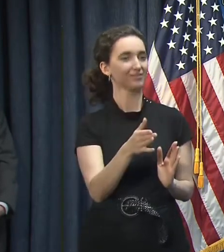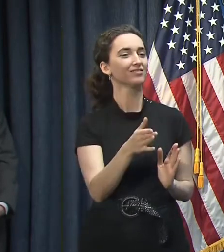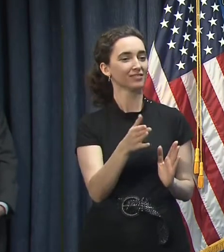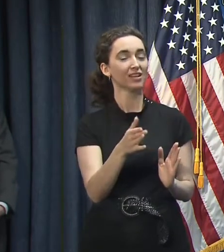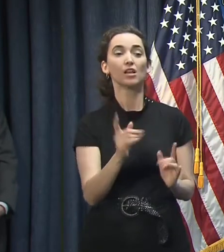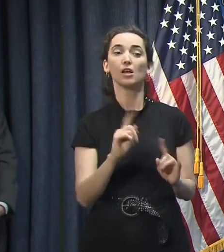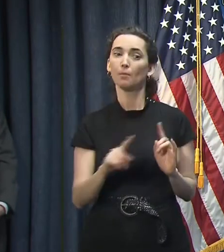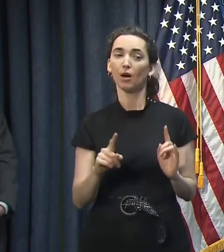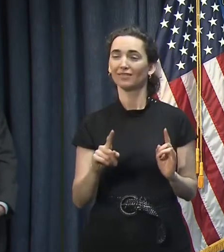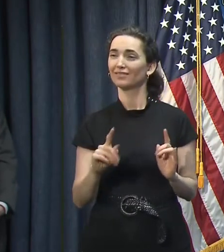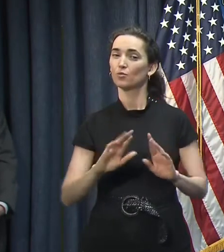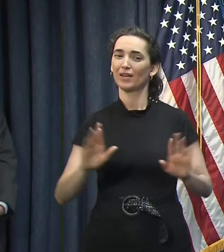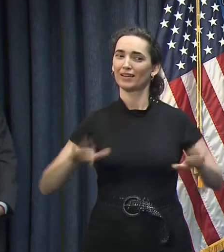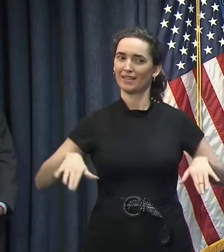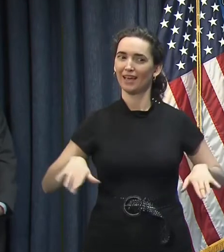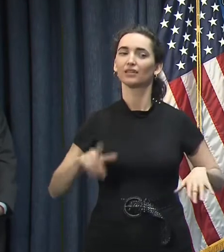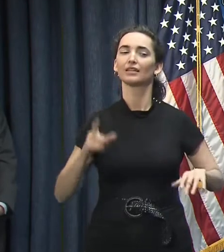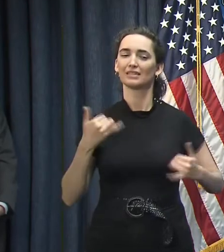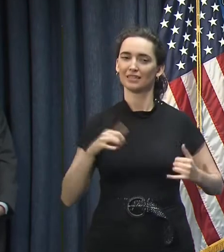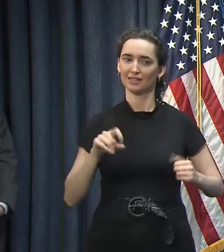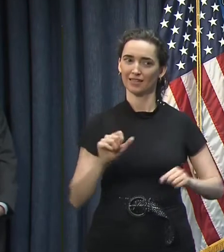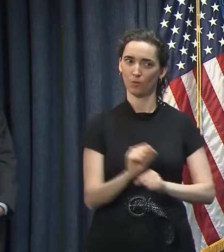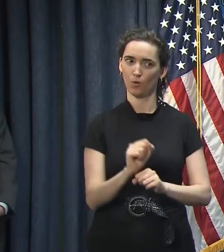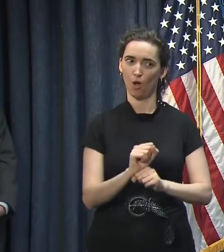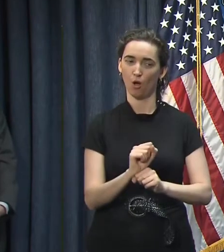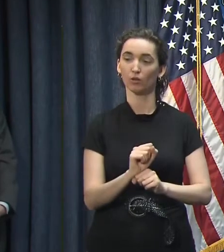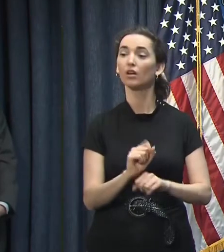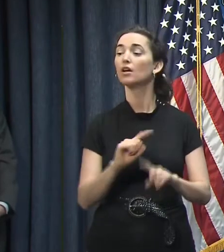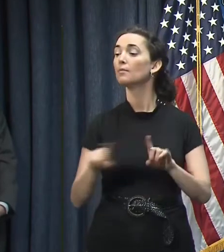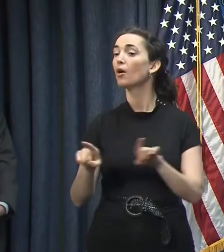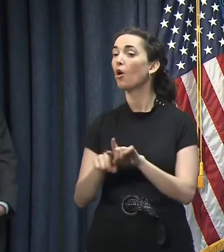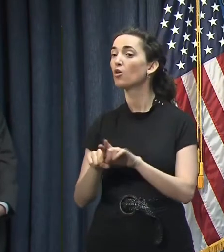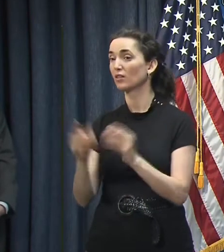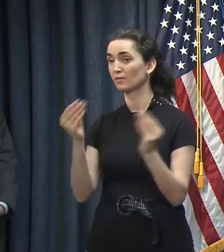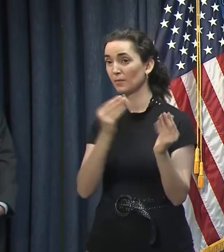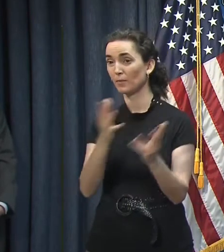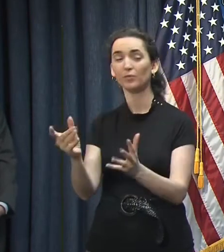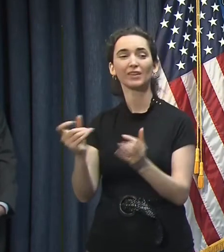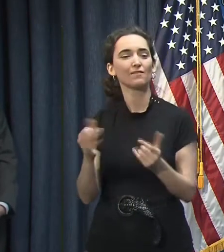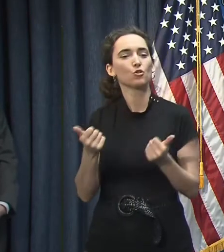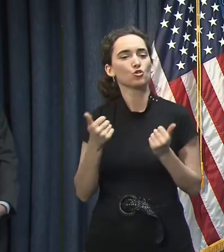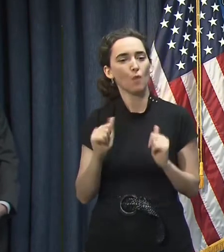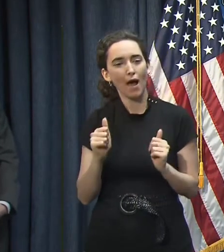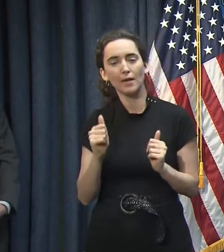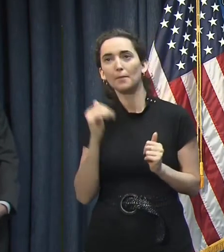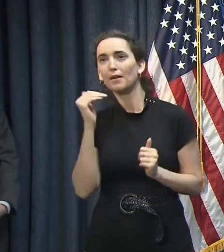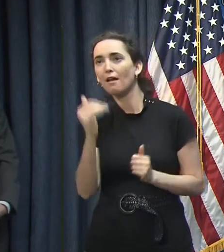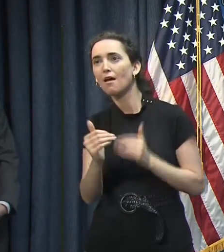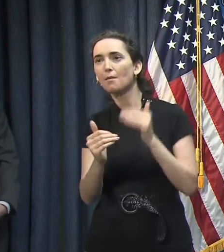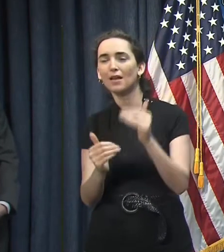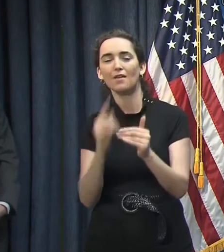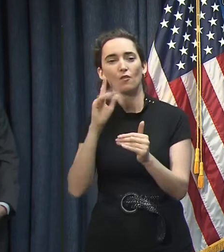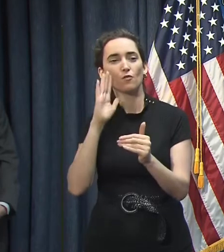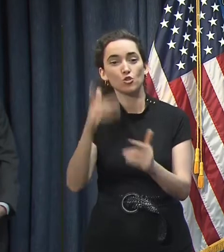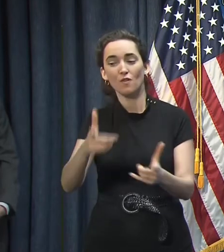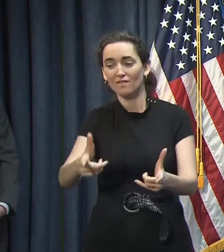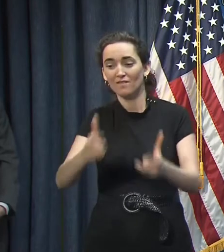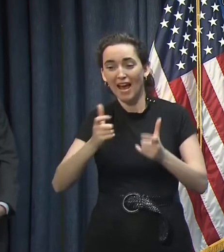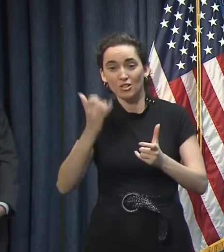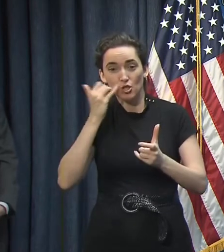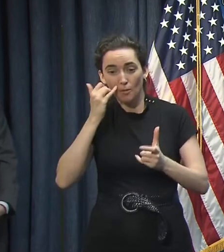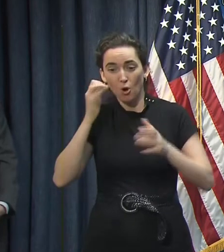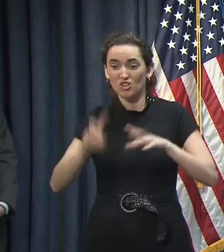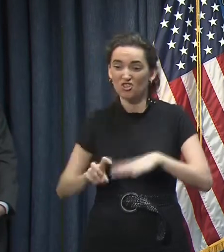do. But what I also know is that if you try to forge a path forward too quickly and